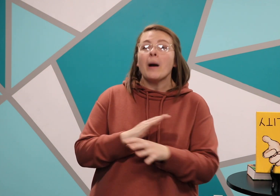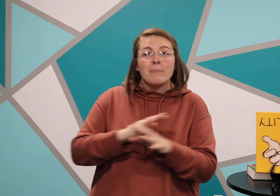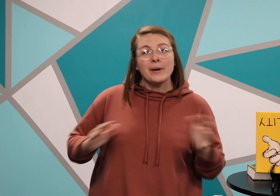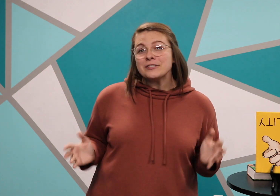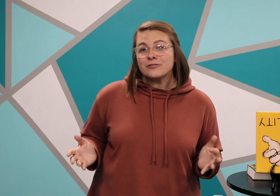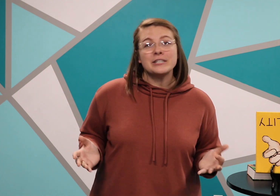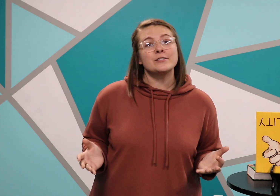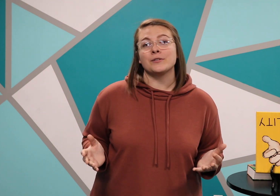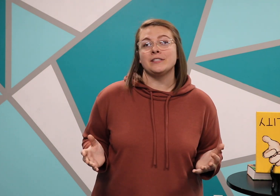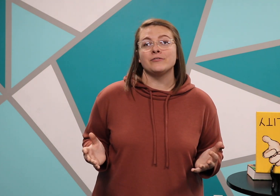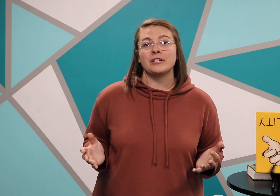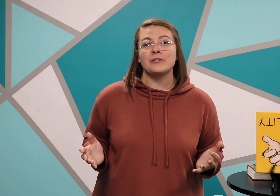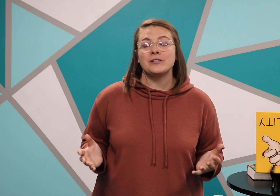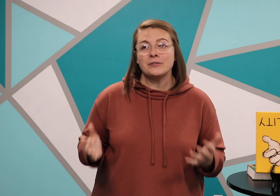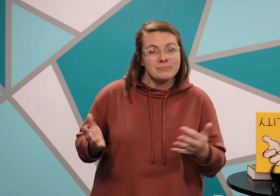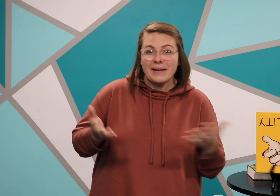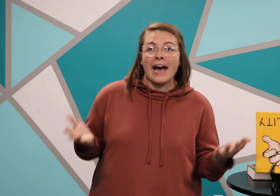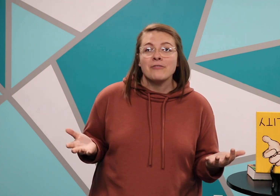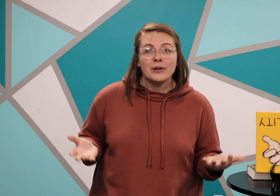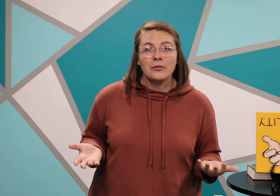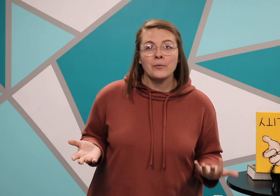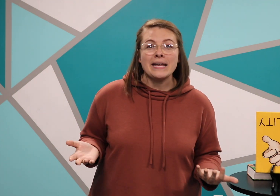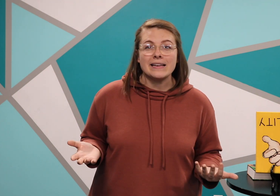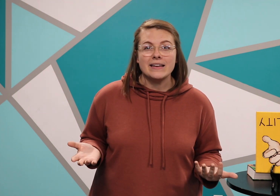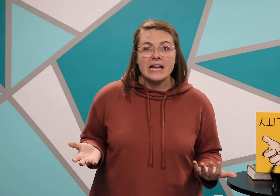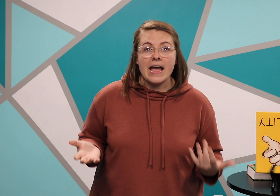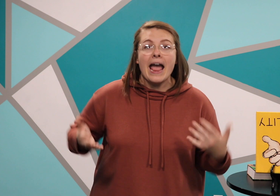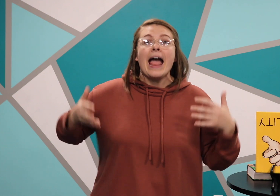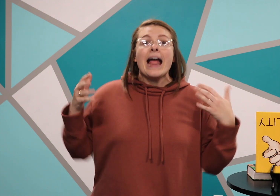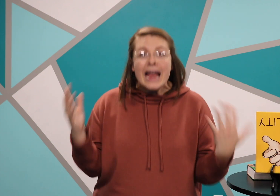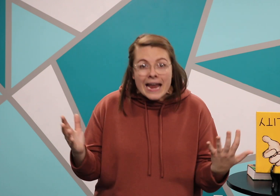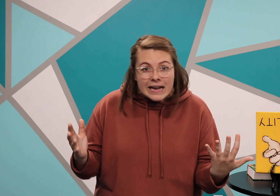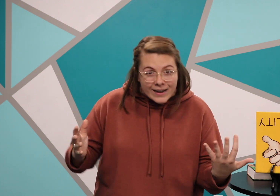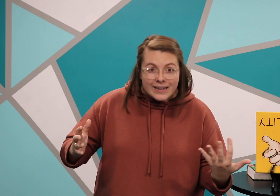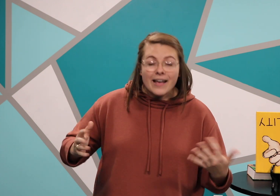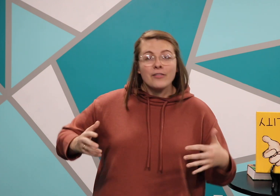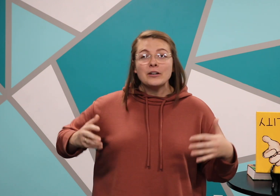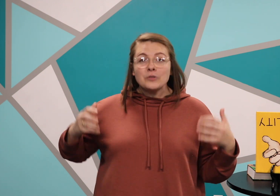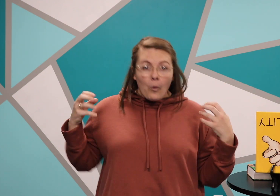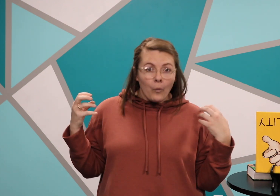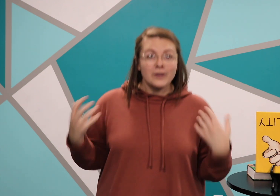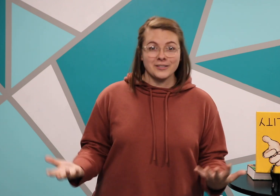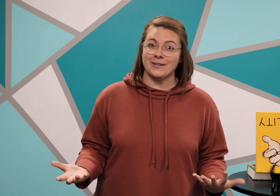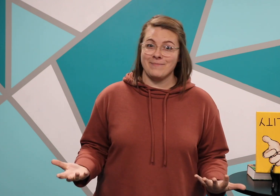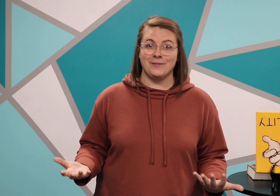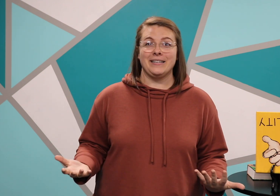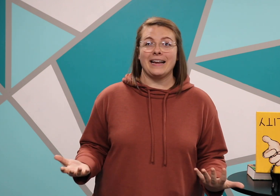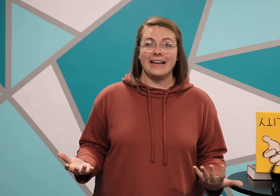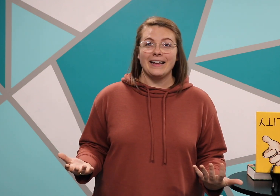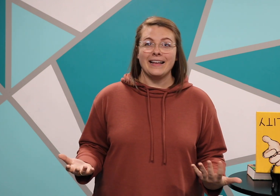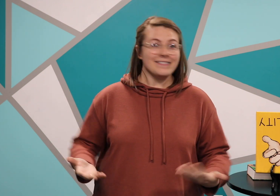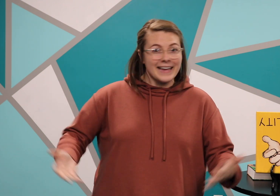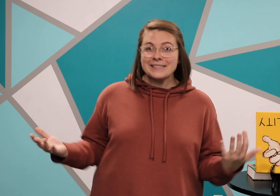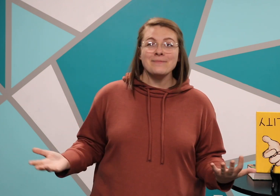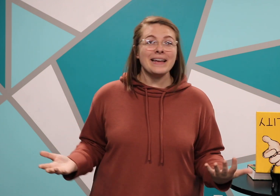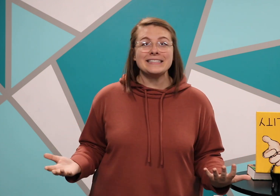a bunch of resources for you to have throughout the week and there's worship music that's amazing